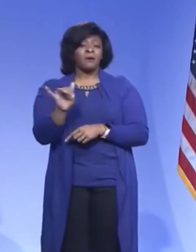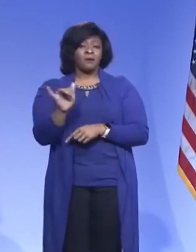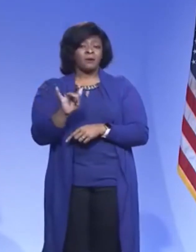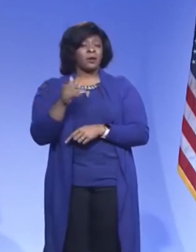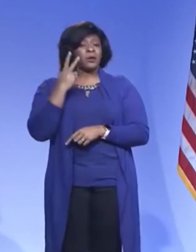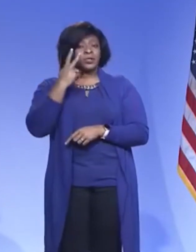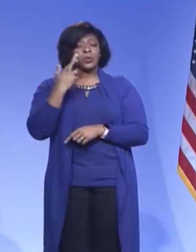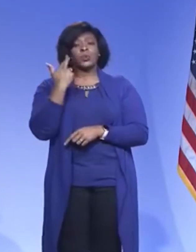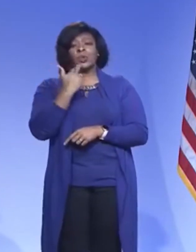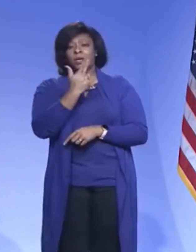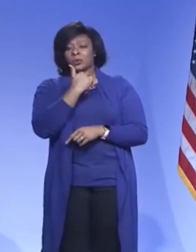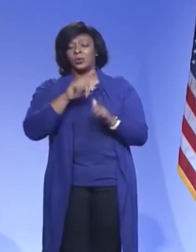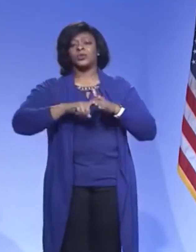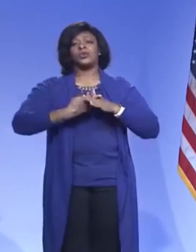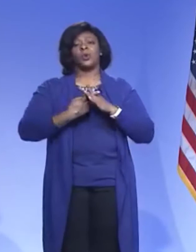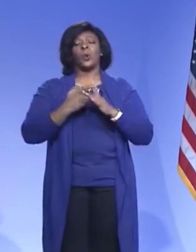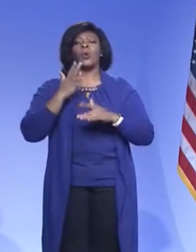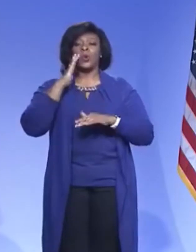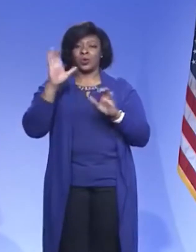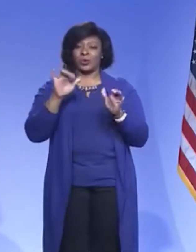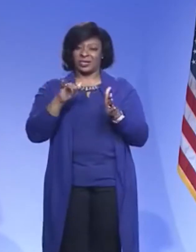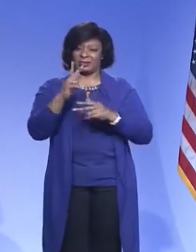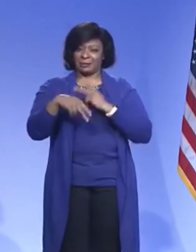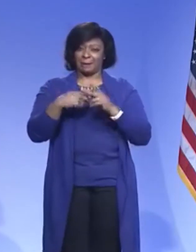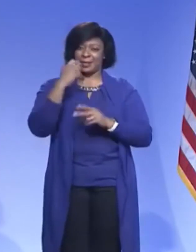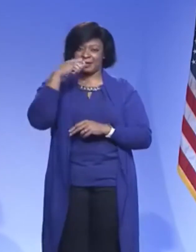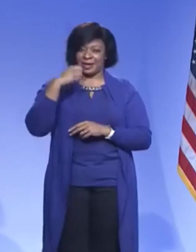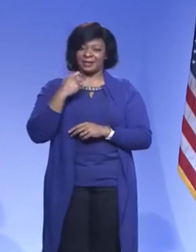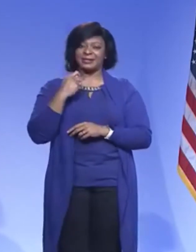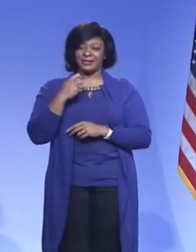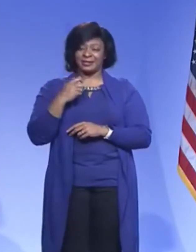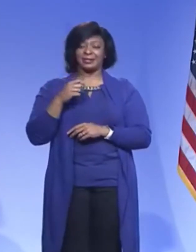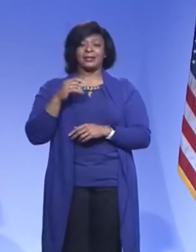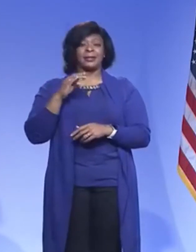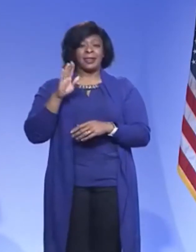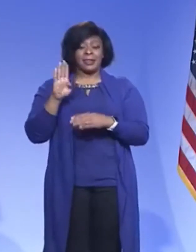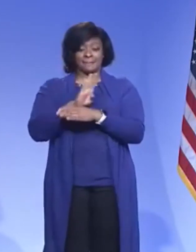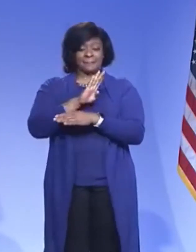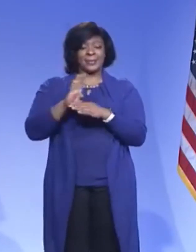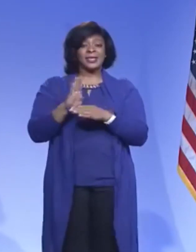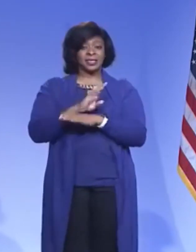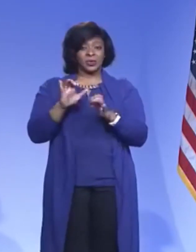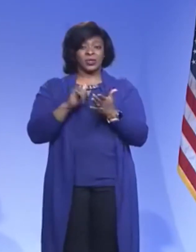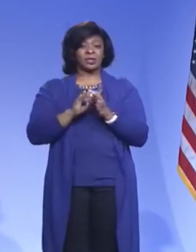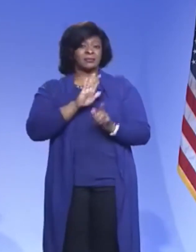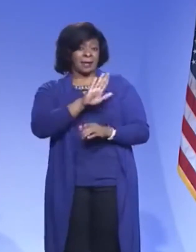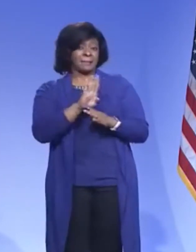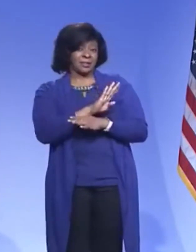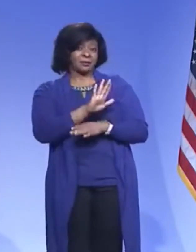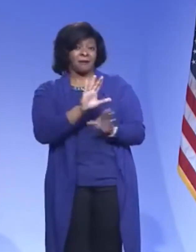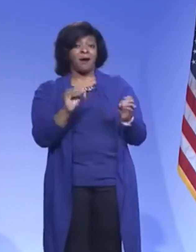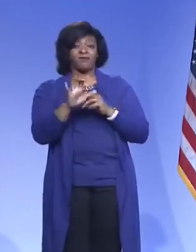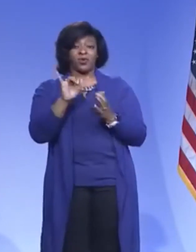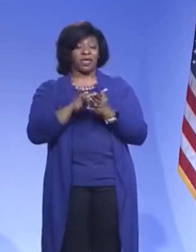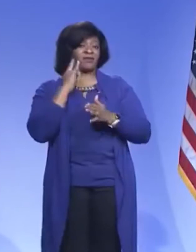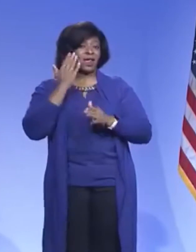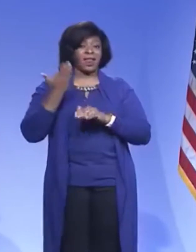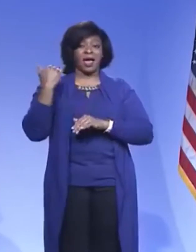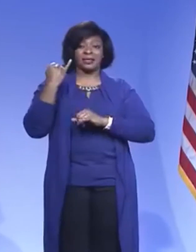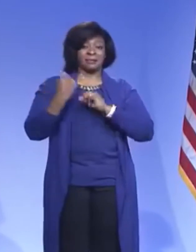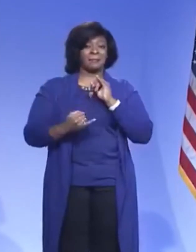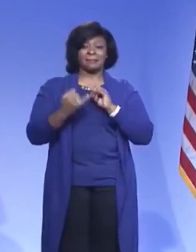seeing restaurants starting to do this. My businesses are doing it, including my office. For the past month,